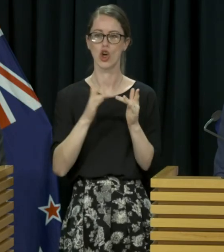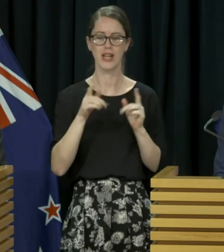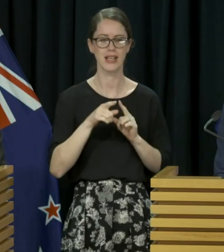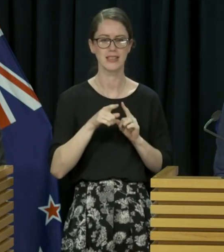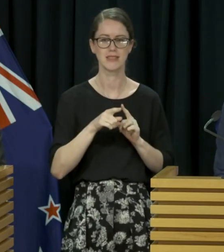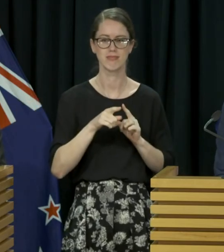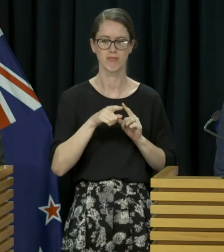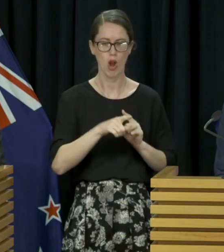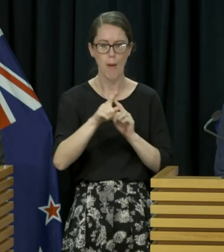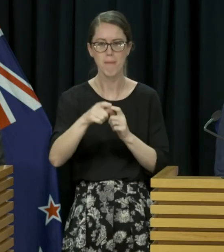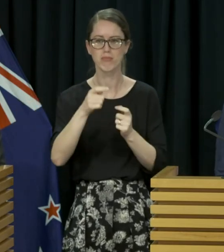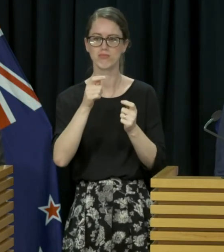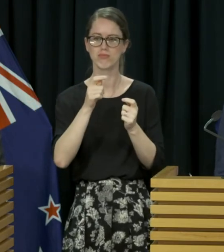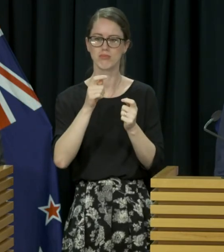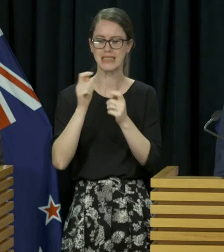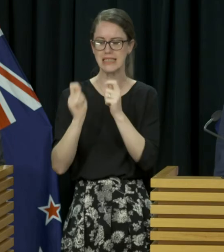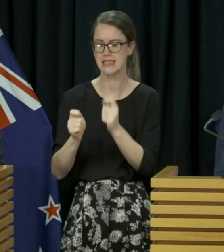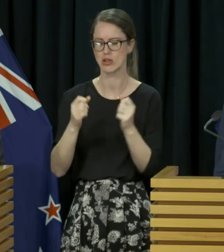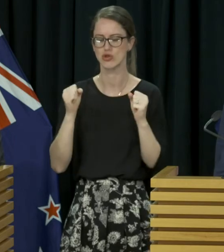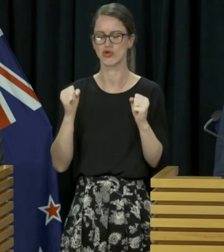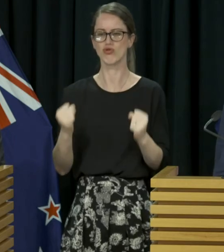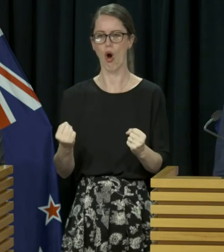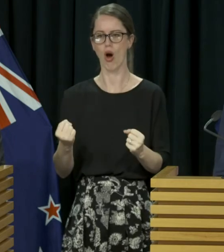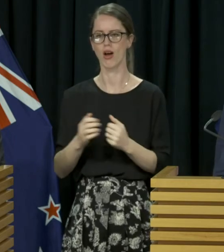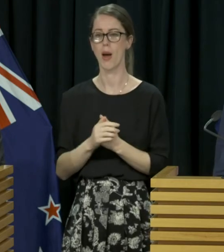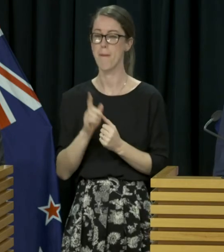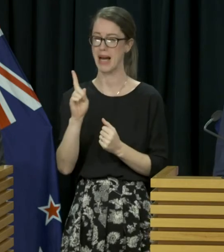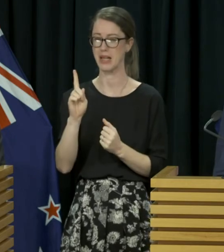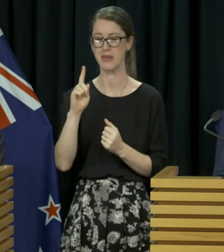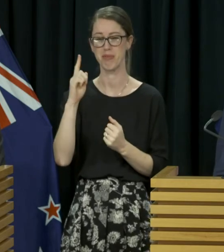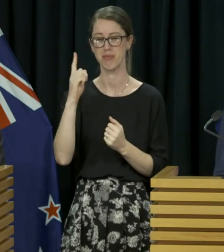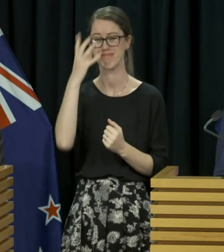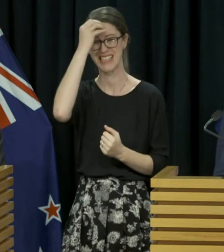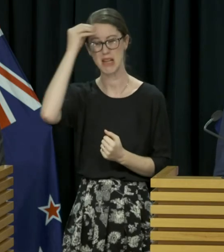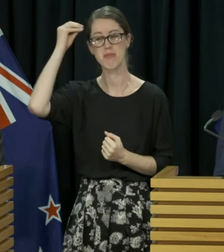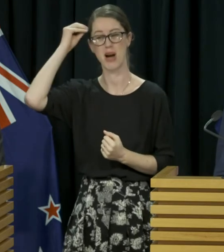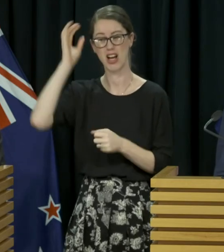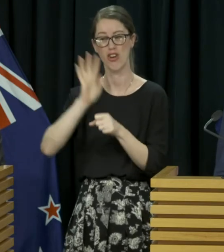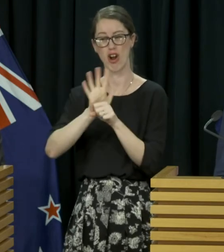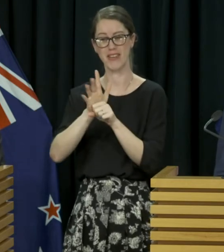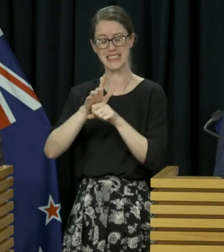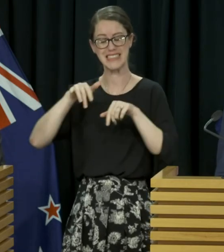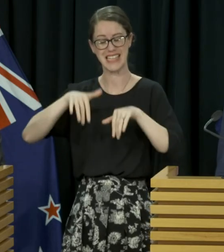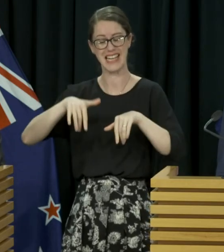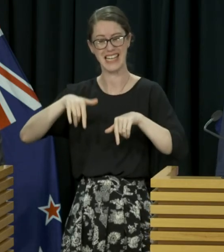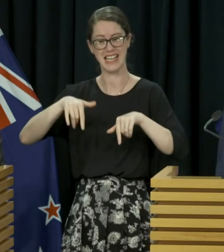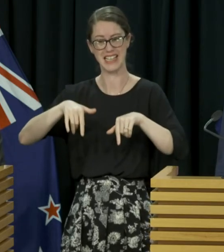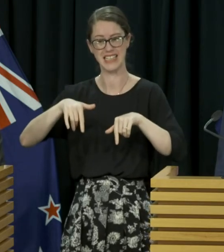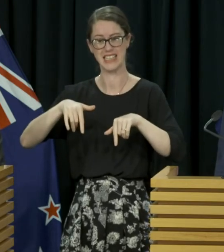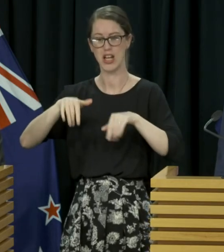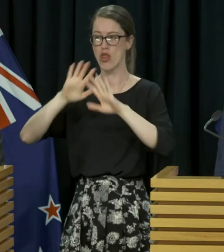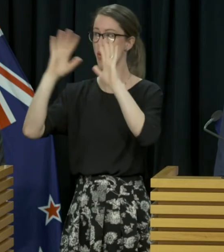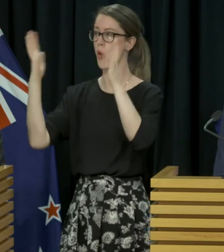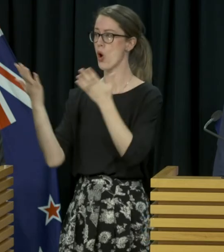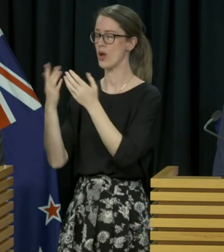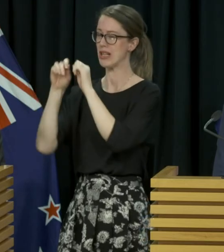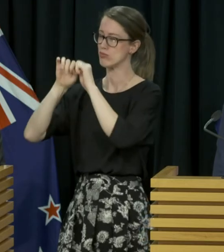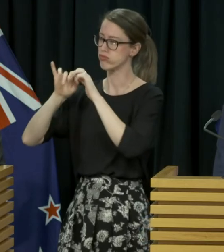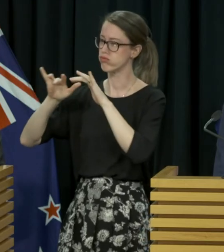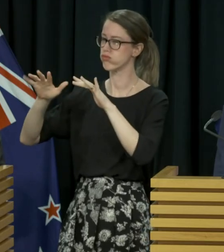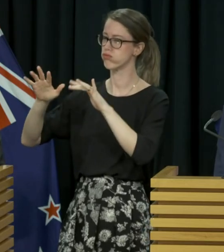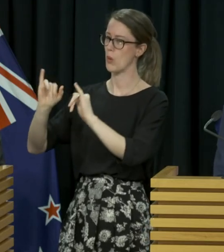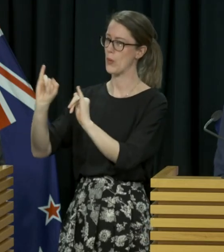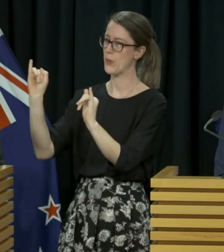But it's also a reminder that COVID-19 is still with us and it is still rampant around the rest of the world.